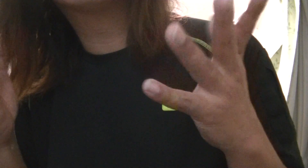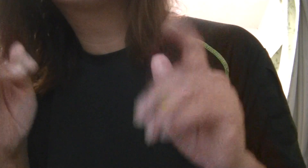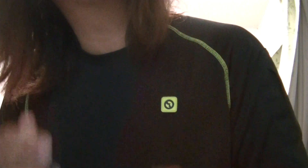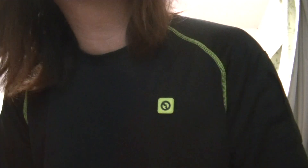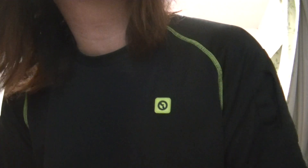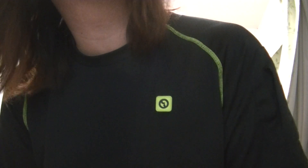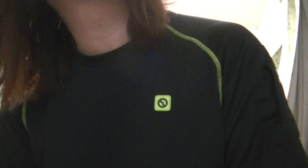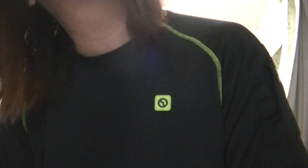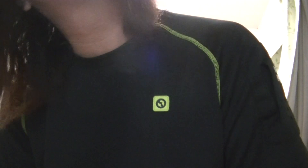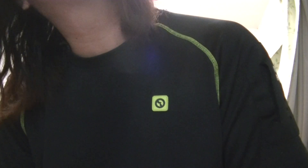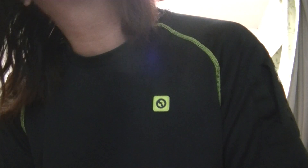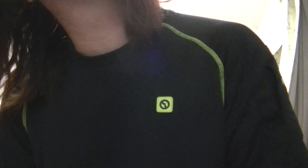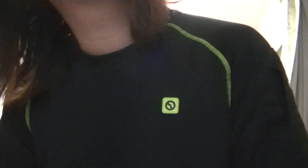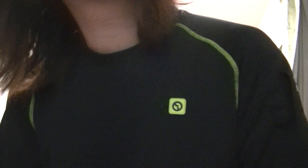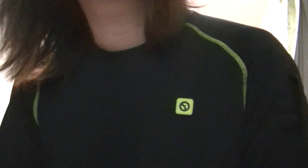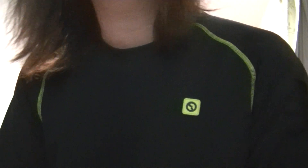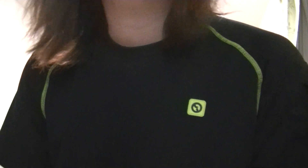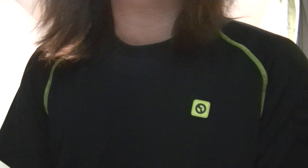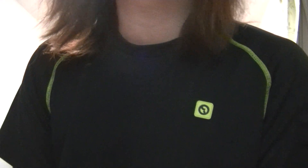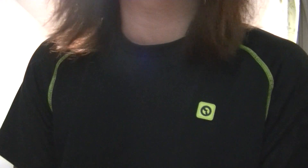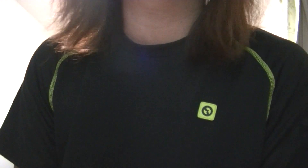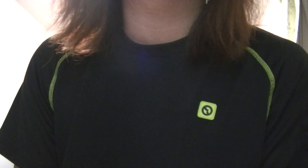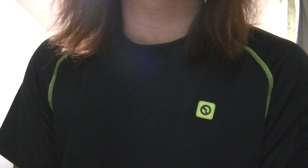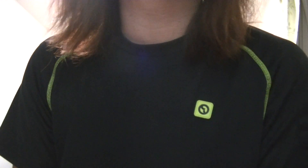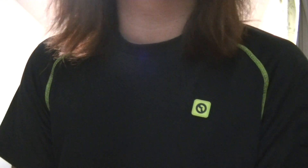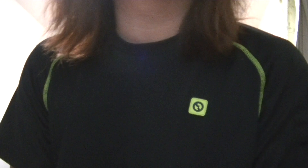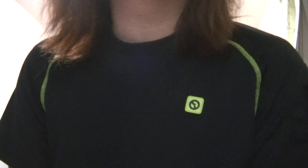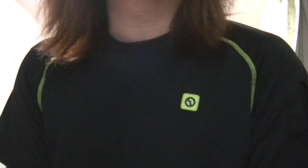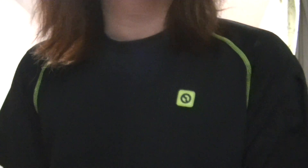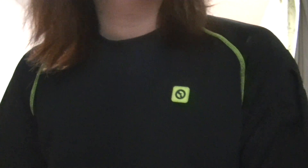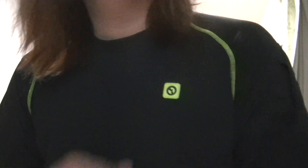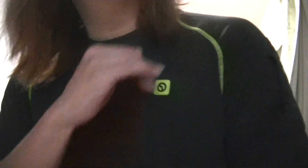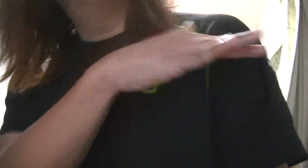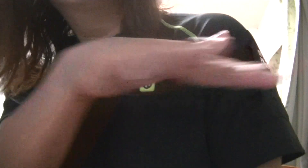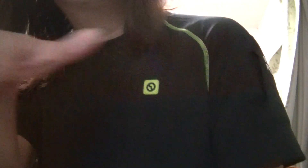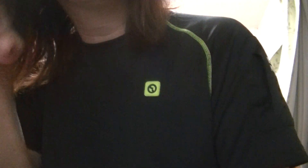There's a chance we're taking We are